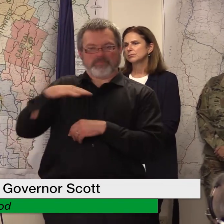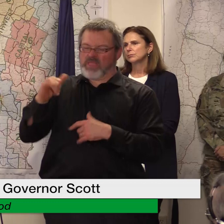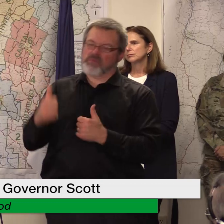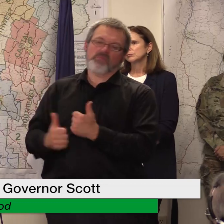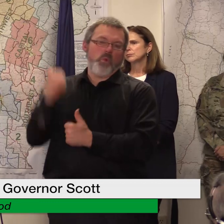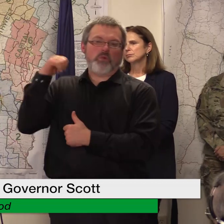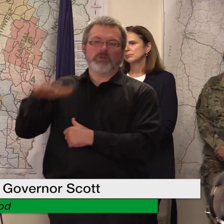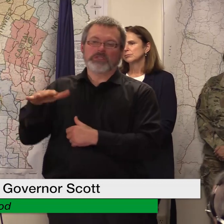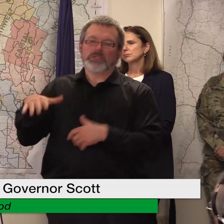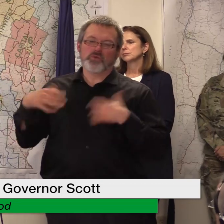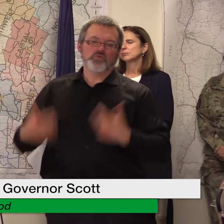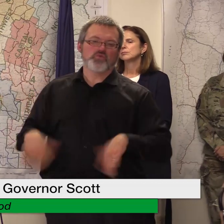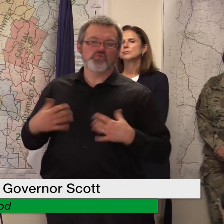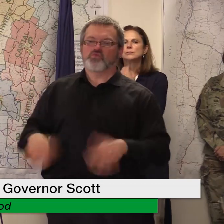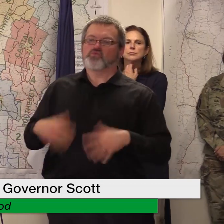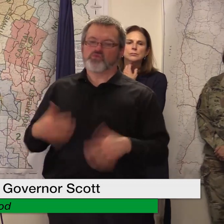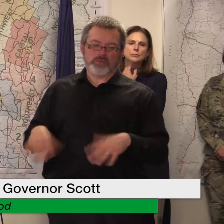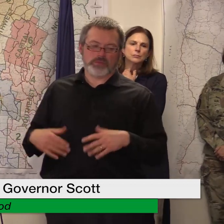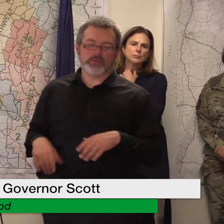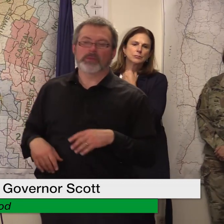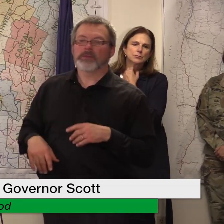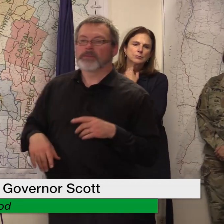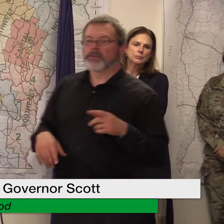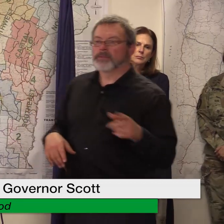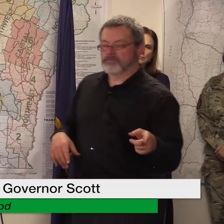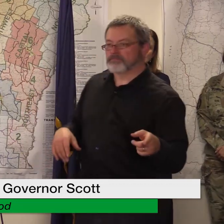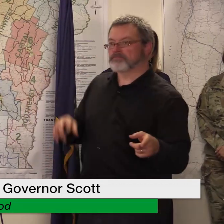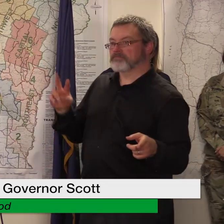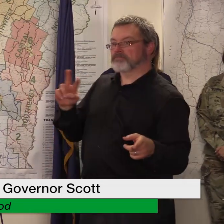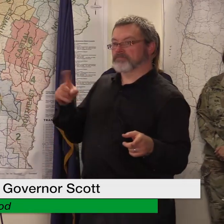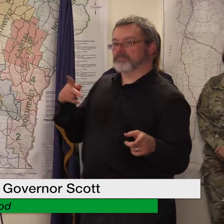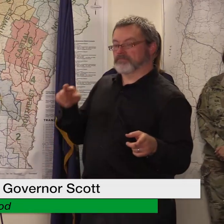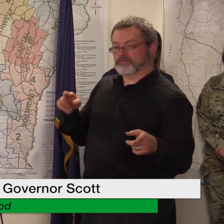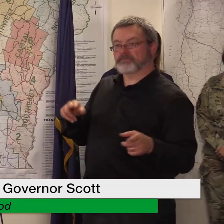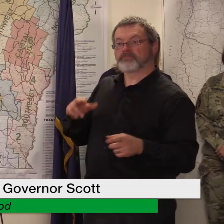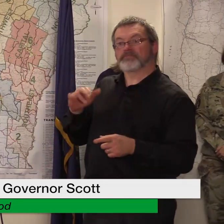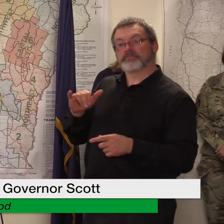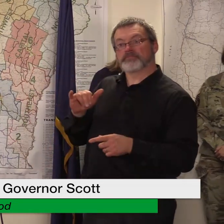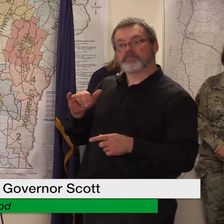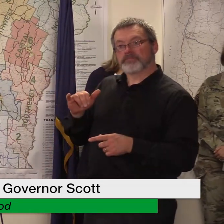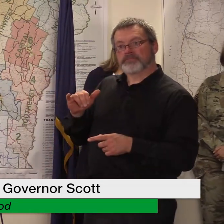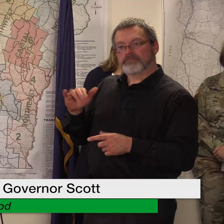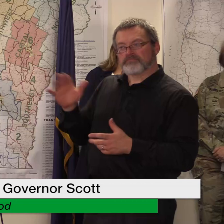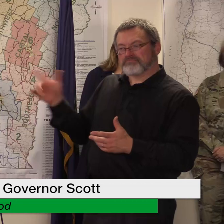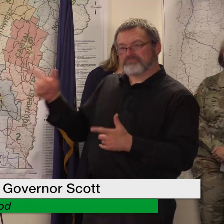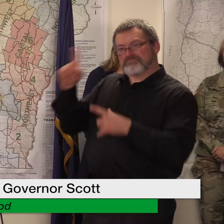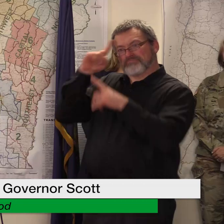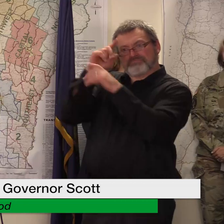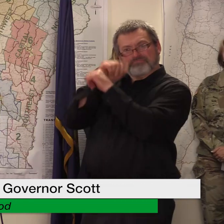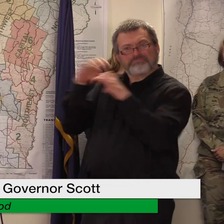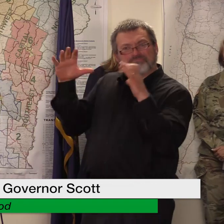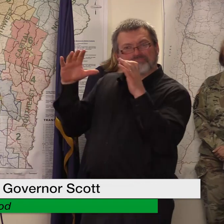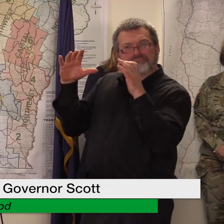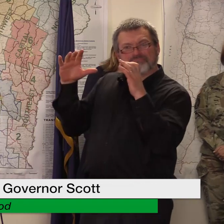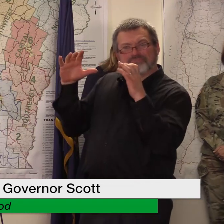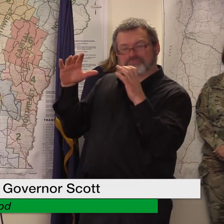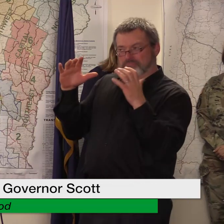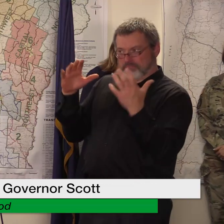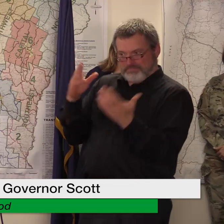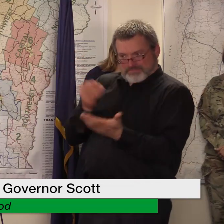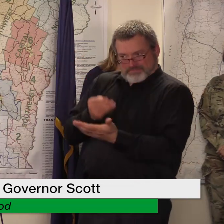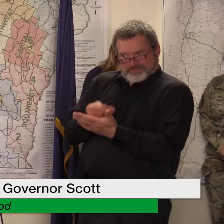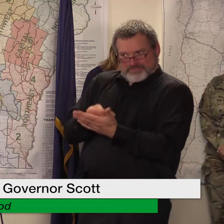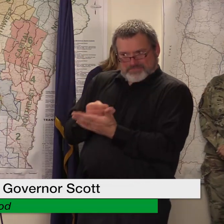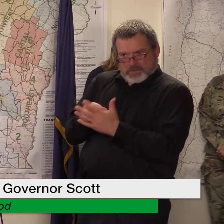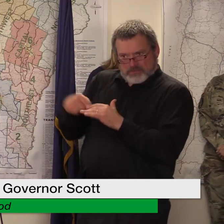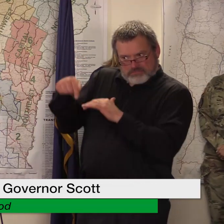tacked are we any closer to getting just a rough estimate of what the economic damage has